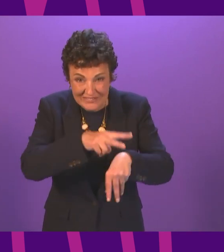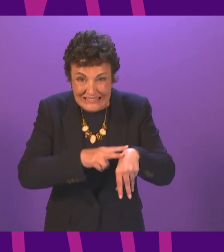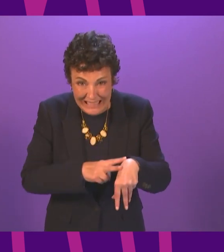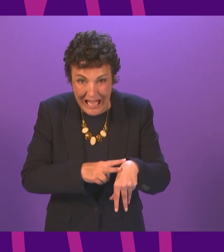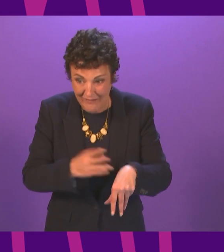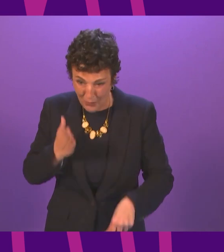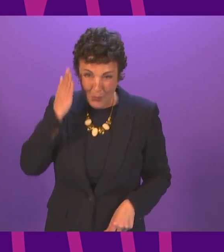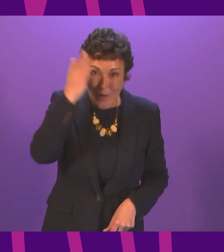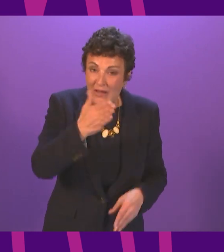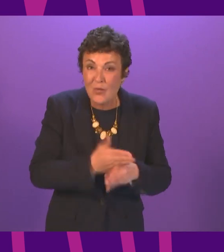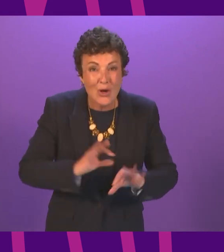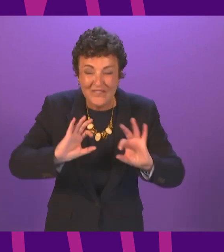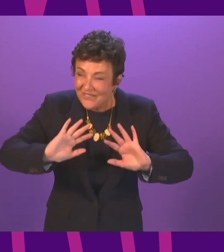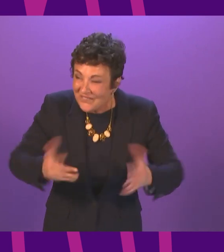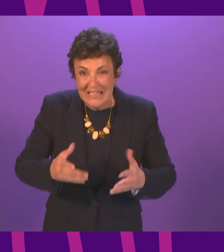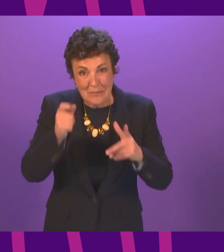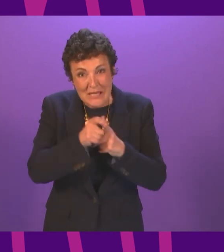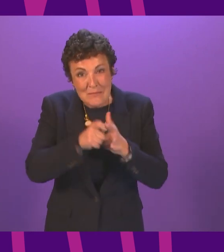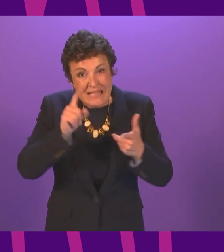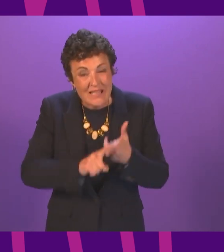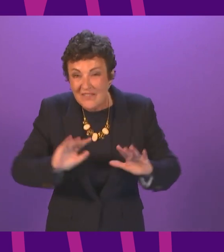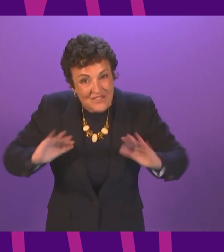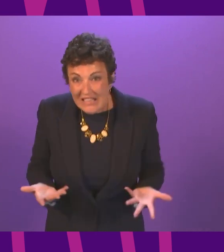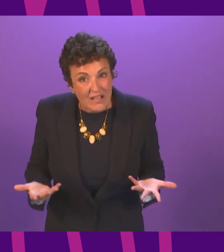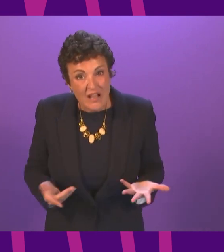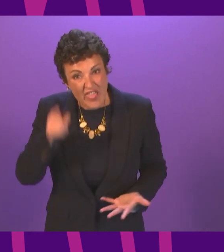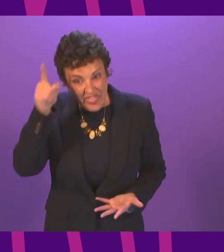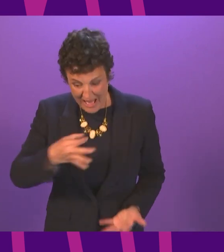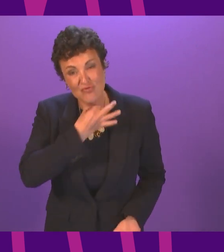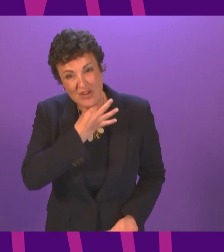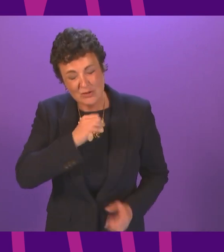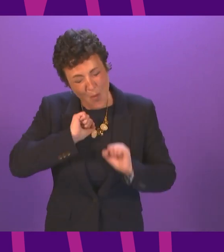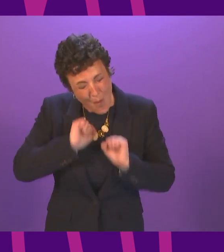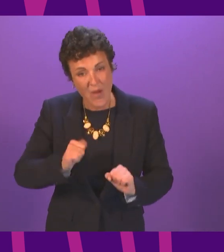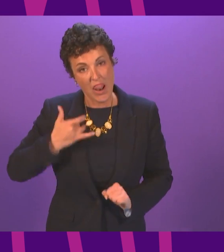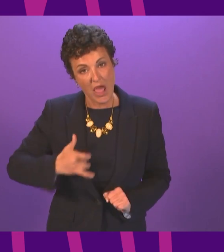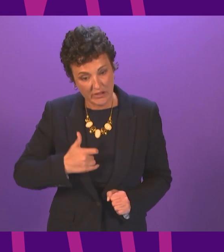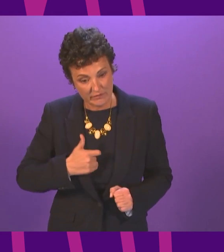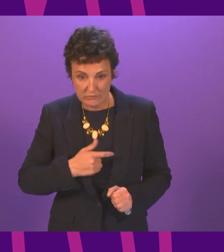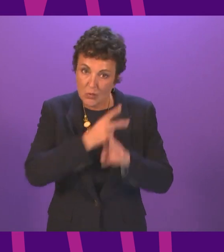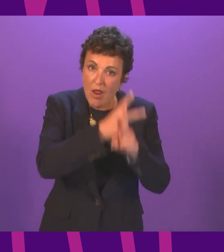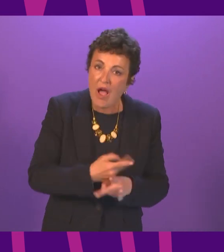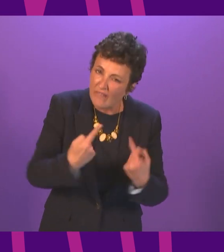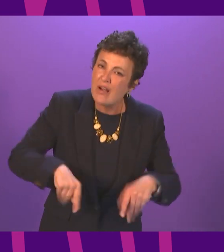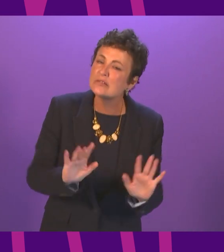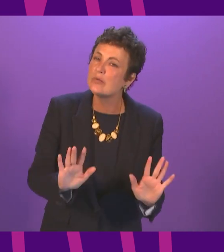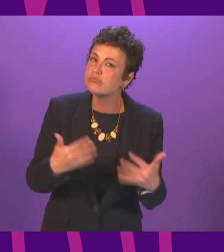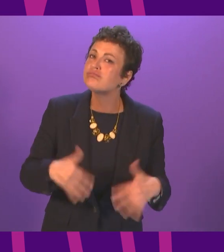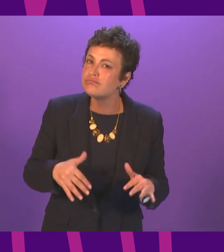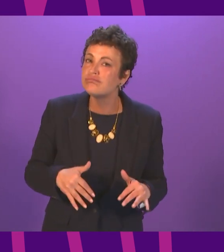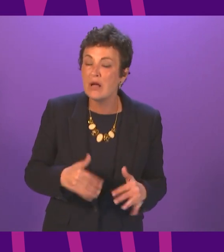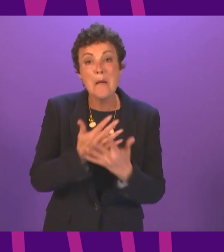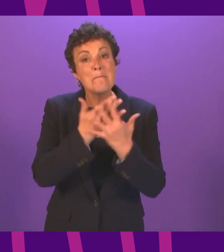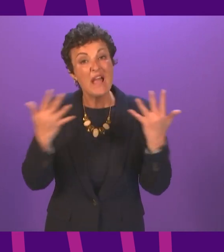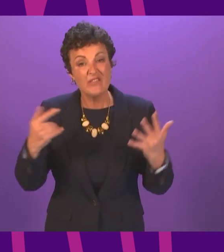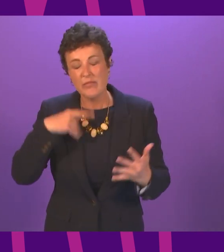adequate PPE they put themselves and their families in danger whilst doing their very best to care for us many of them are